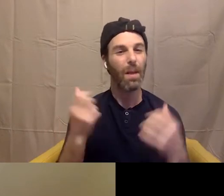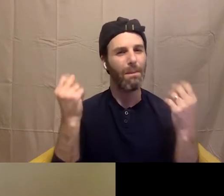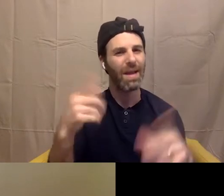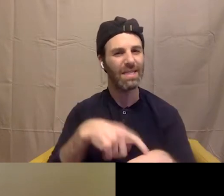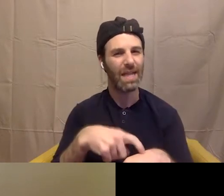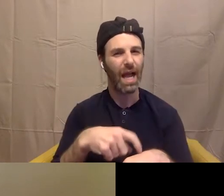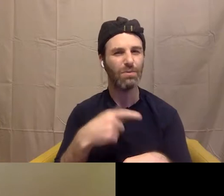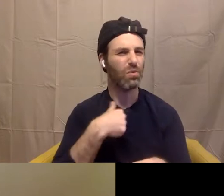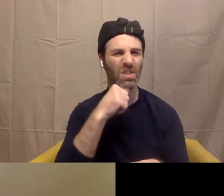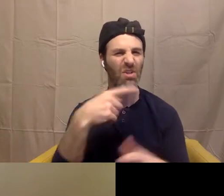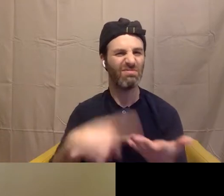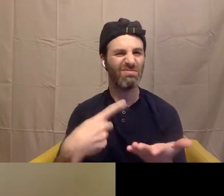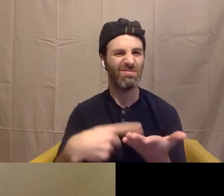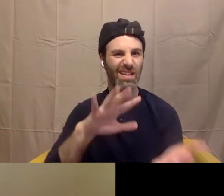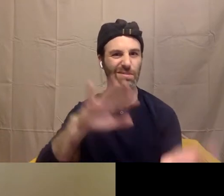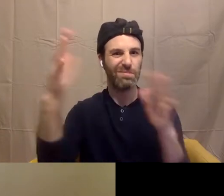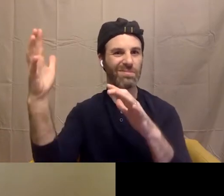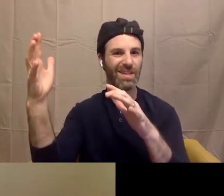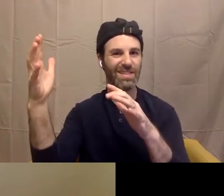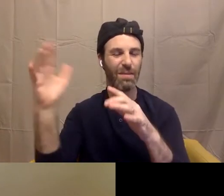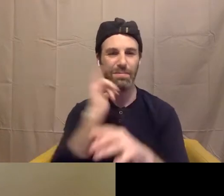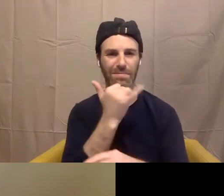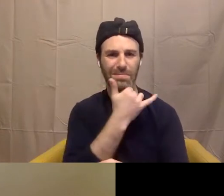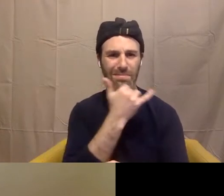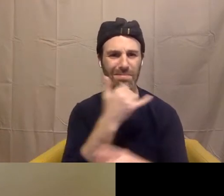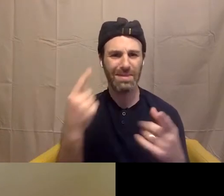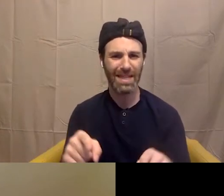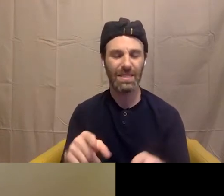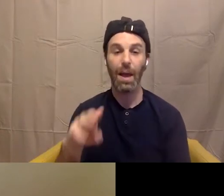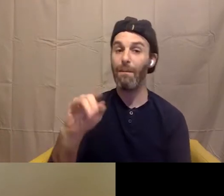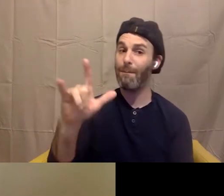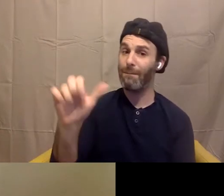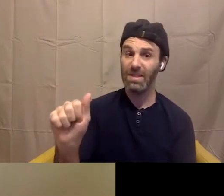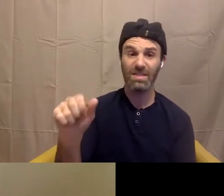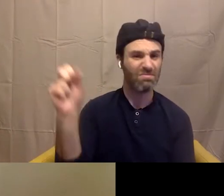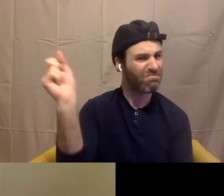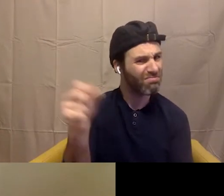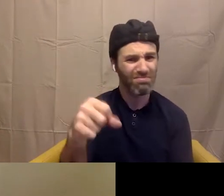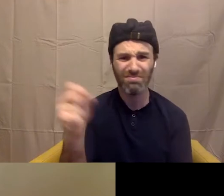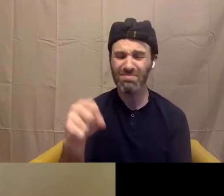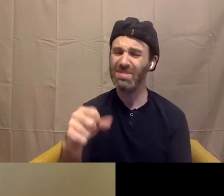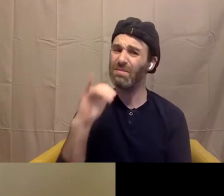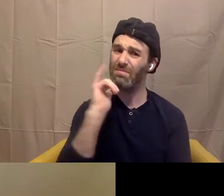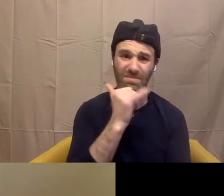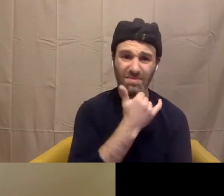first question for you. Yes, I love it. Messing up is absolutely a necessary part of both being human